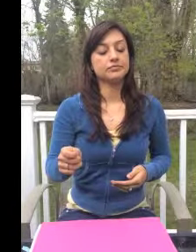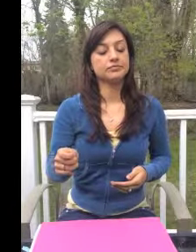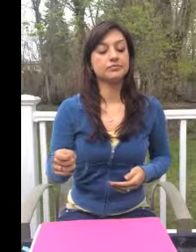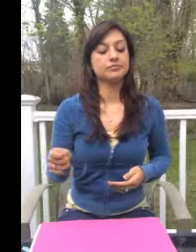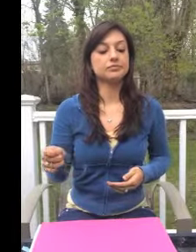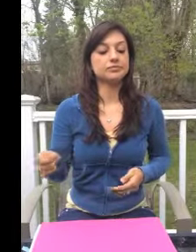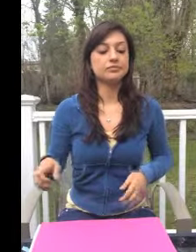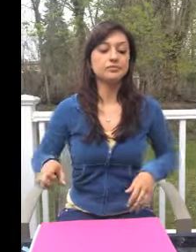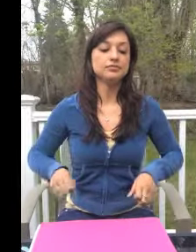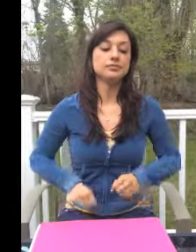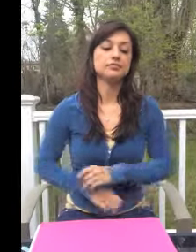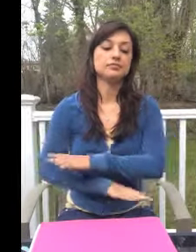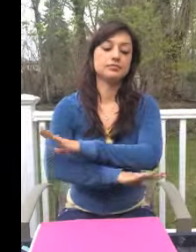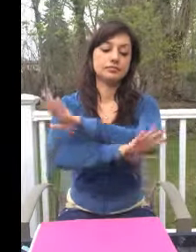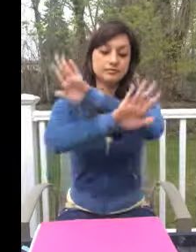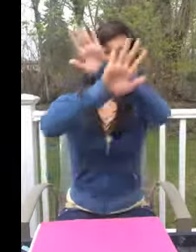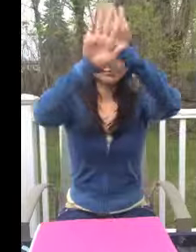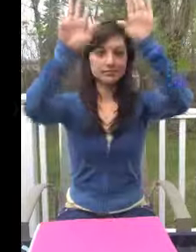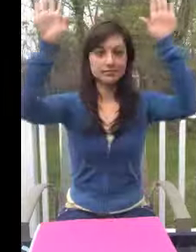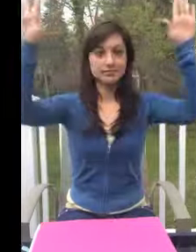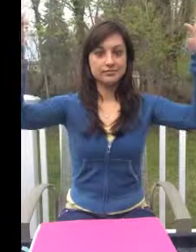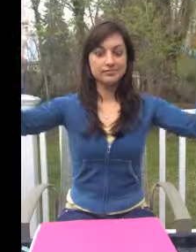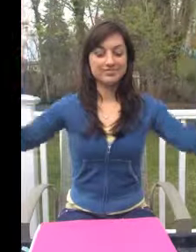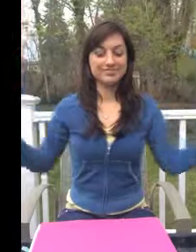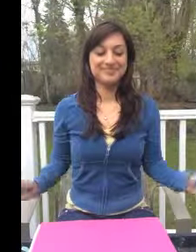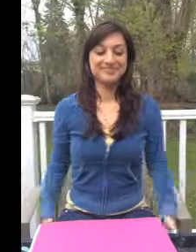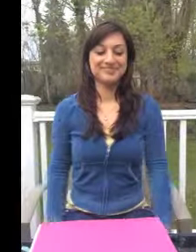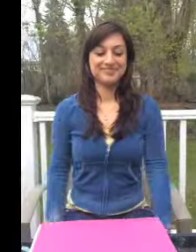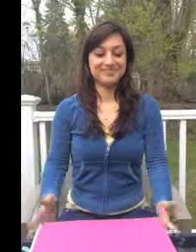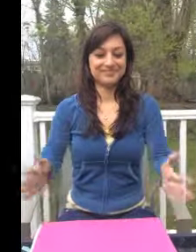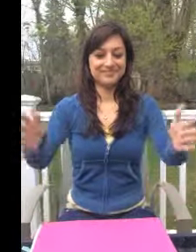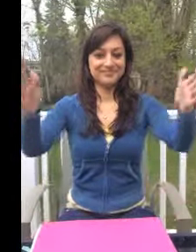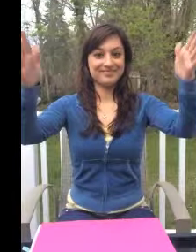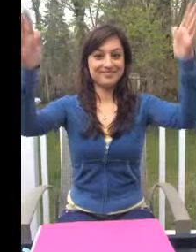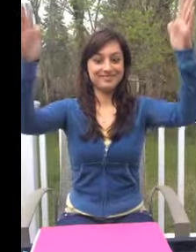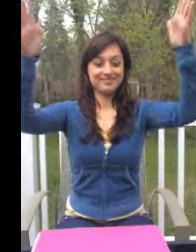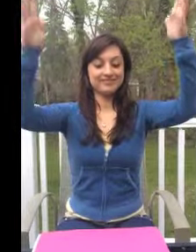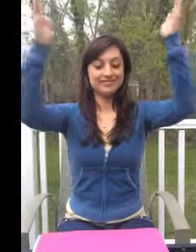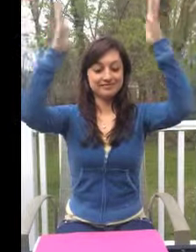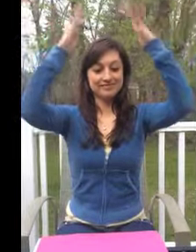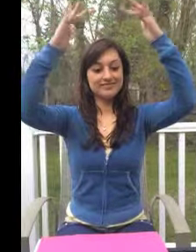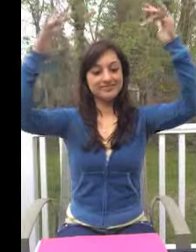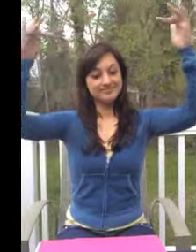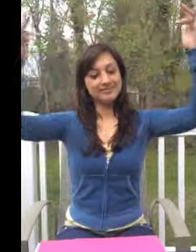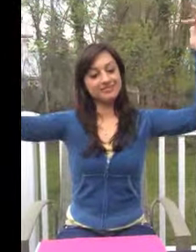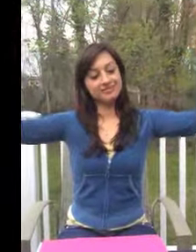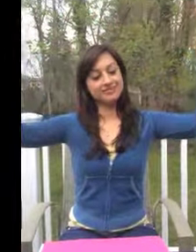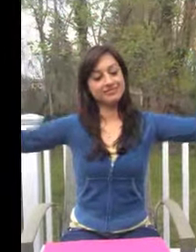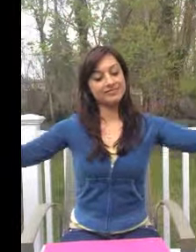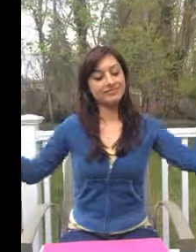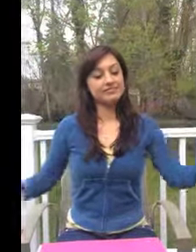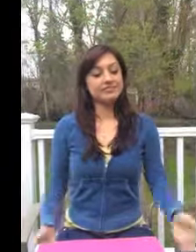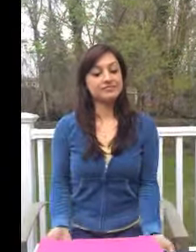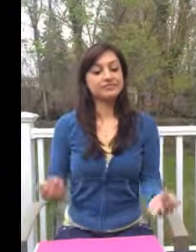the light, and let it shine, just